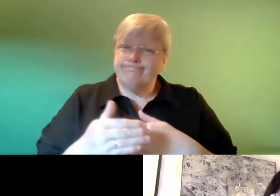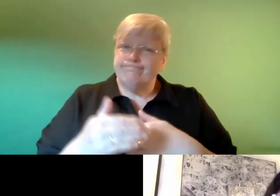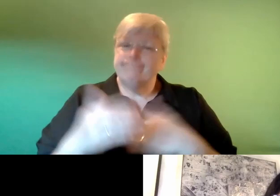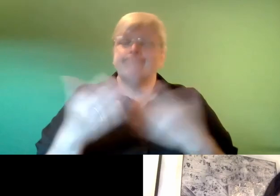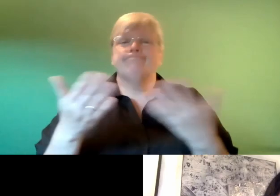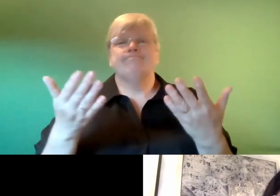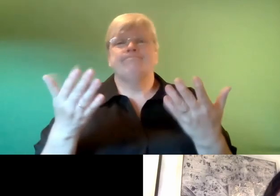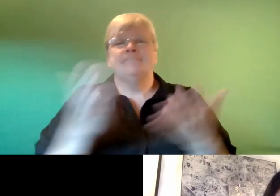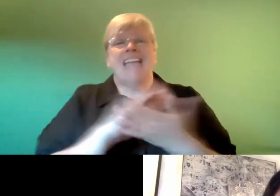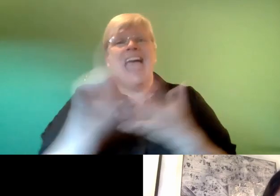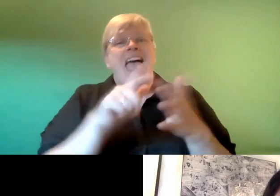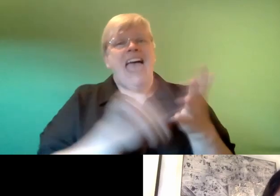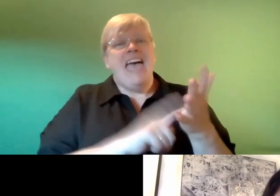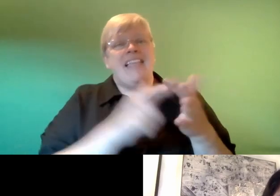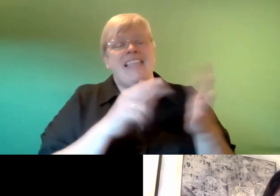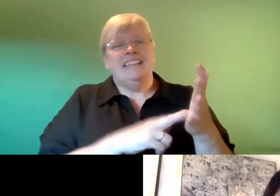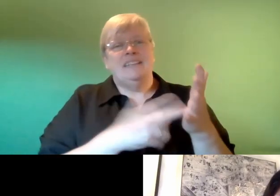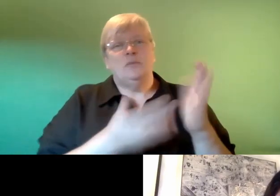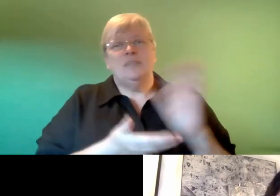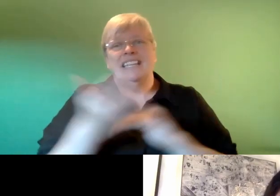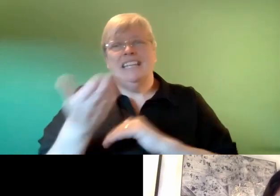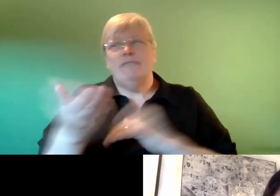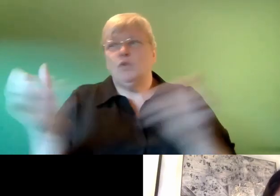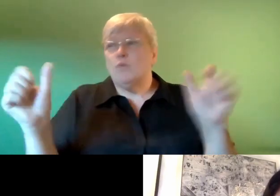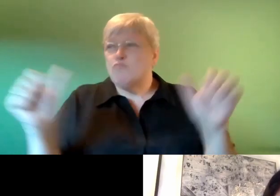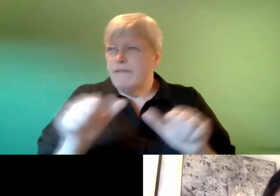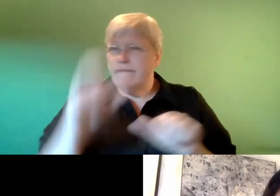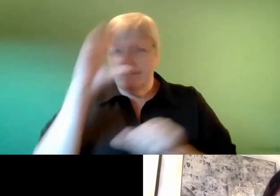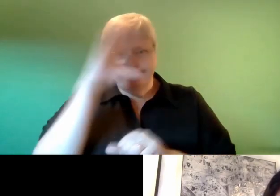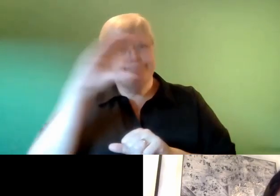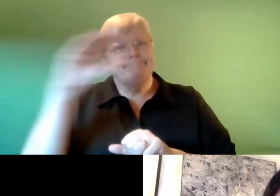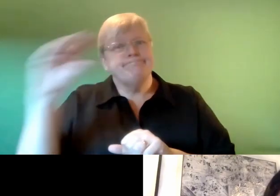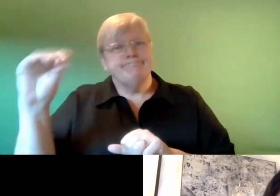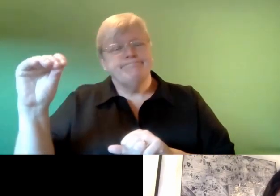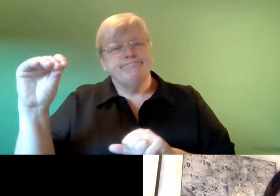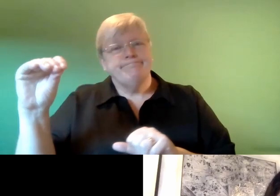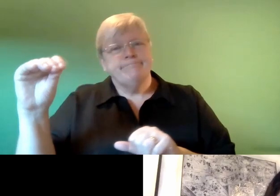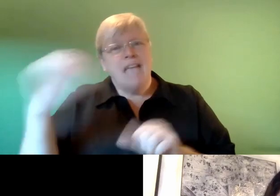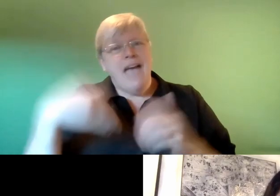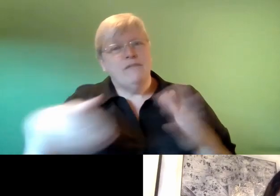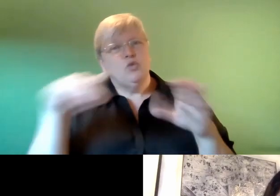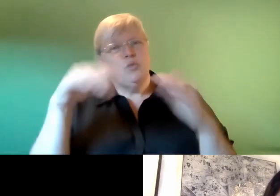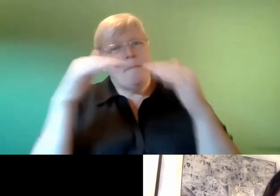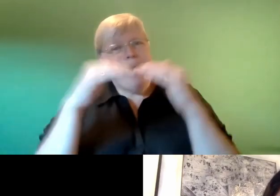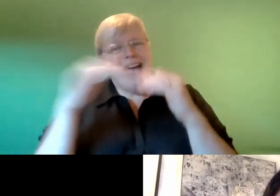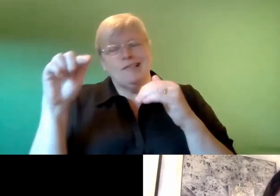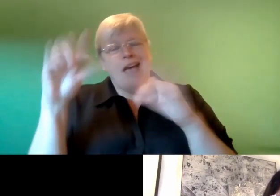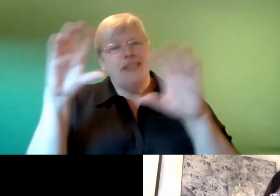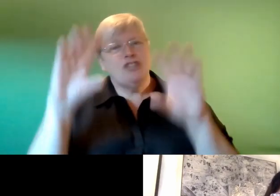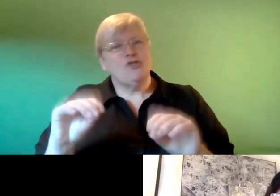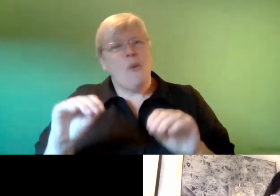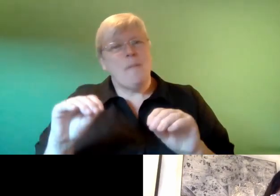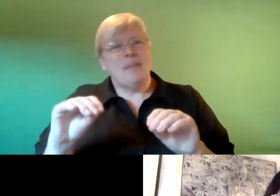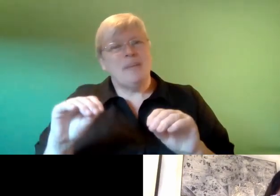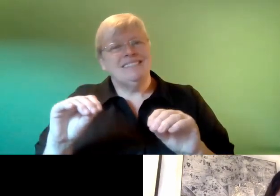helen would give you a kind of brief and you had to write to that brief and then stop um because it's very much